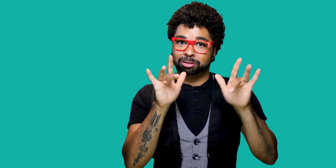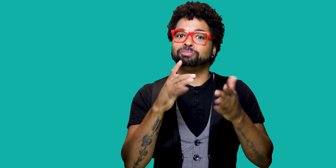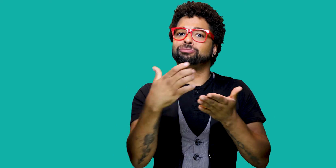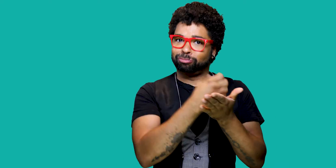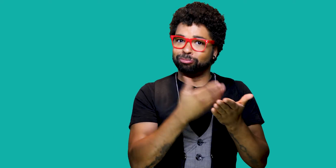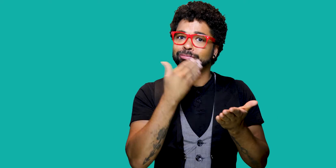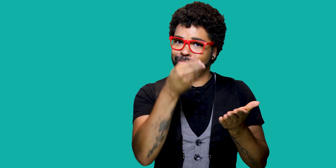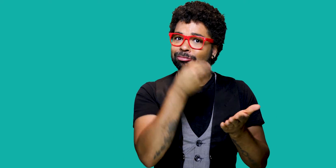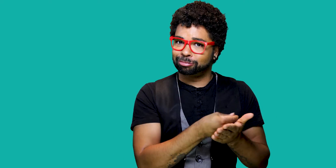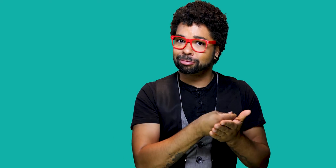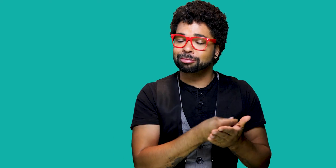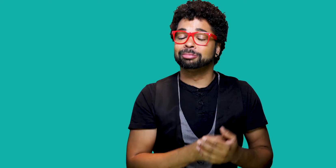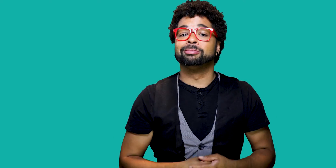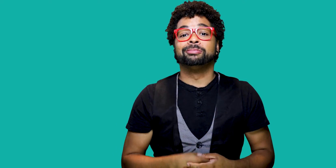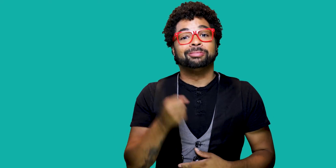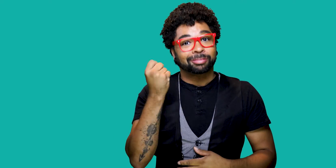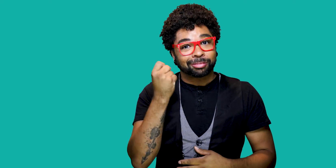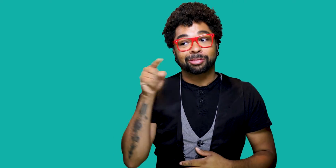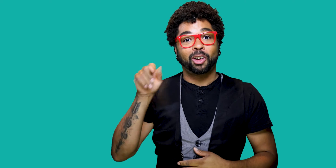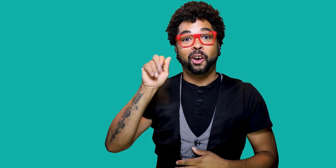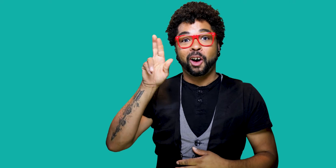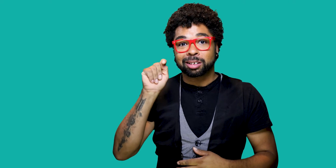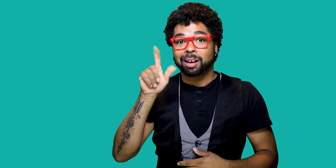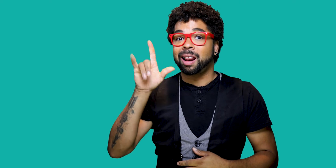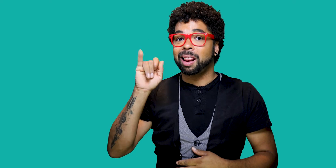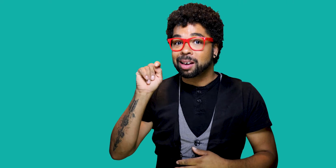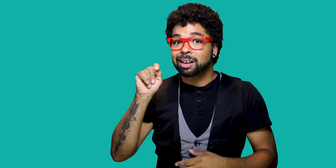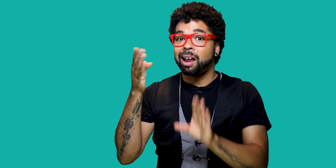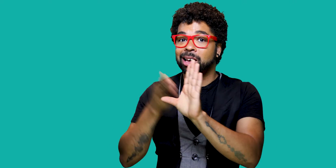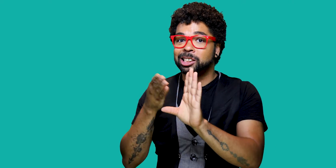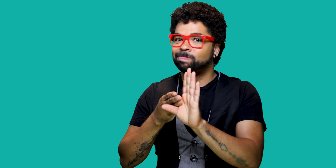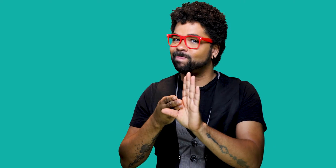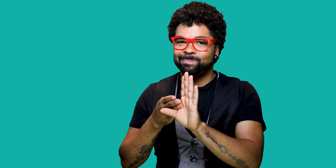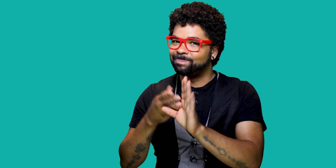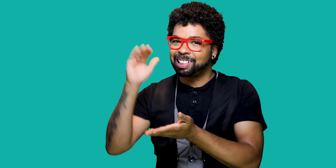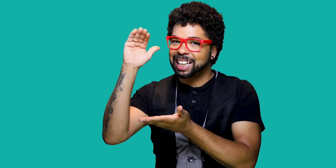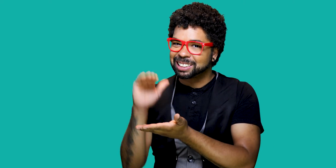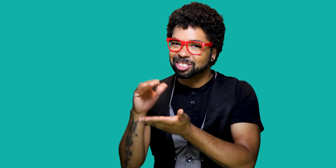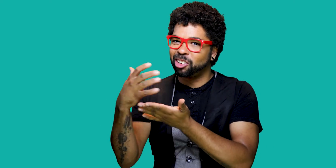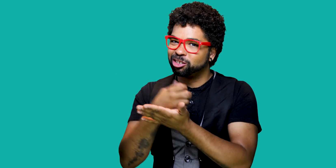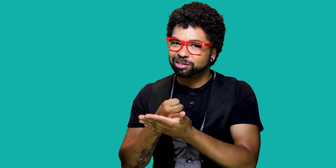salaries. But those with degrees in art, literature, or psychology earn less.